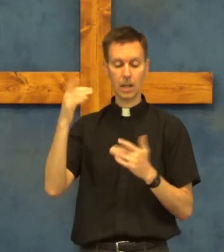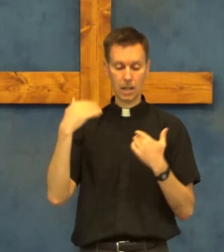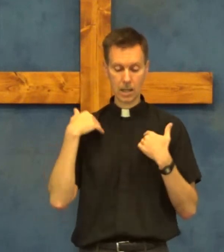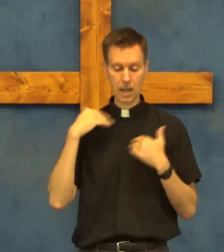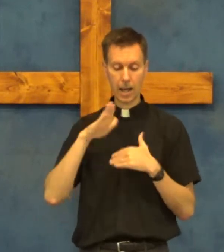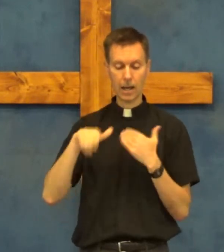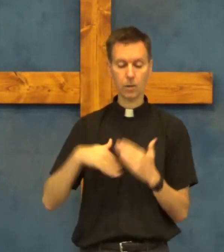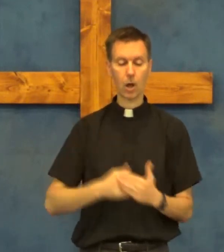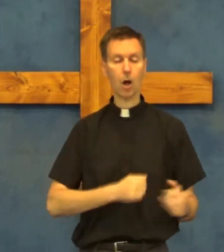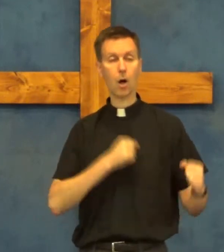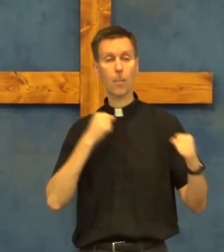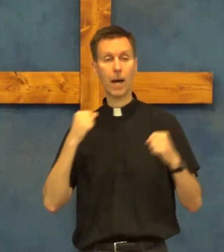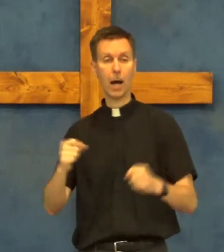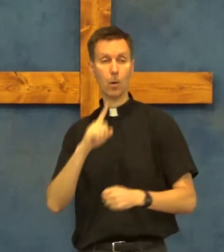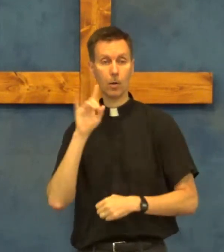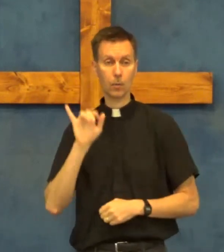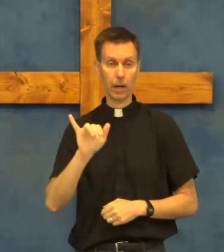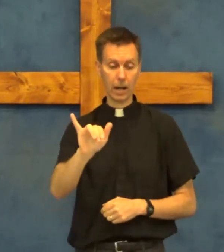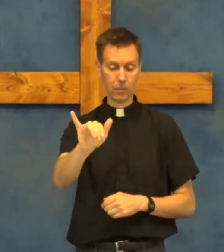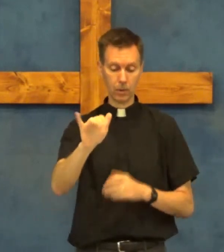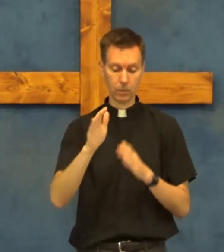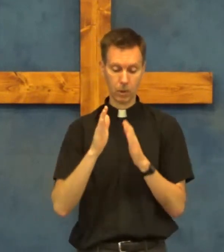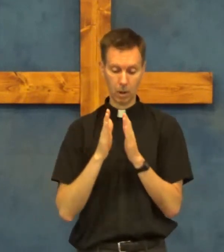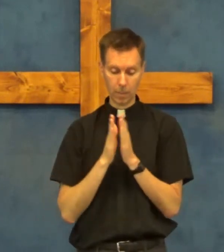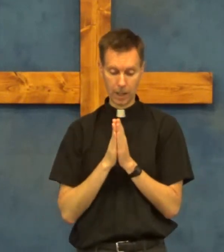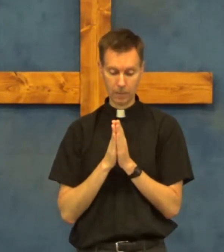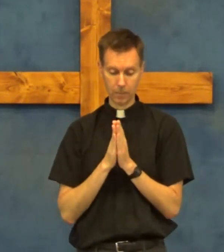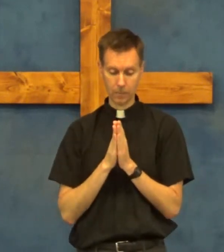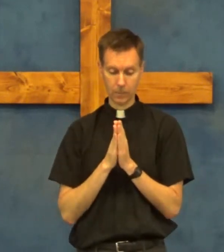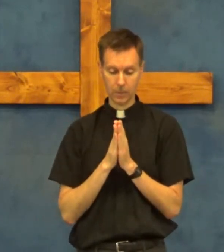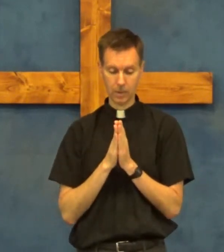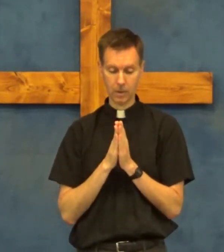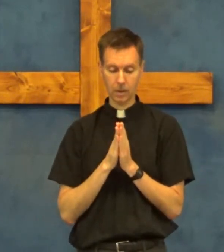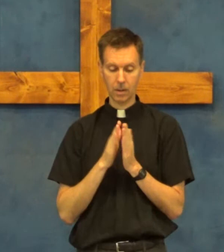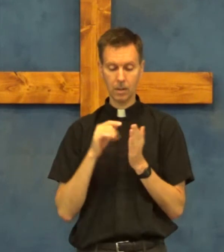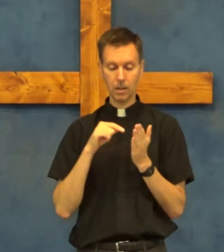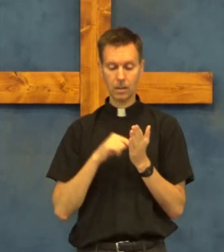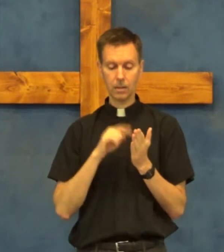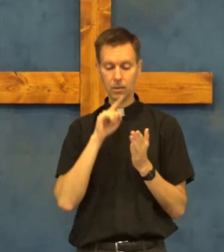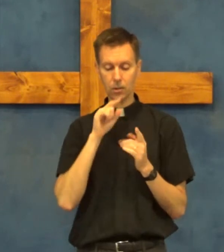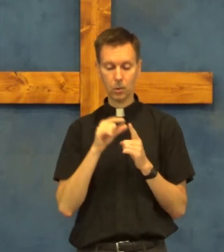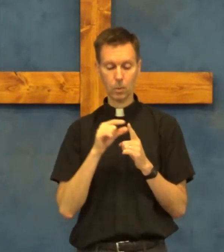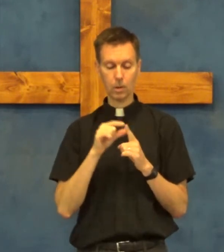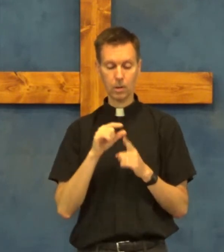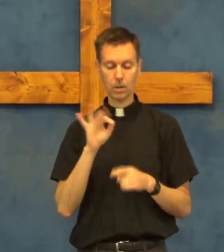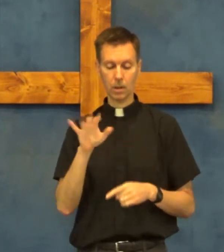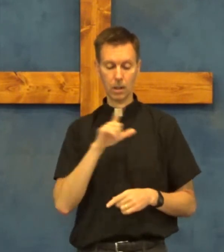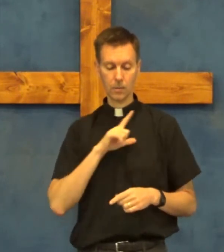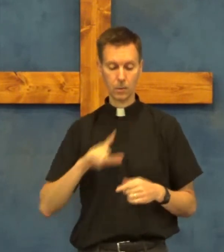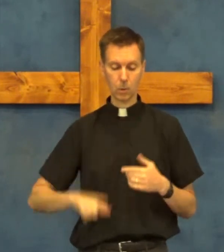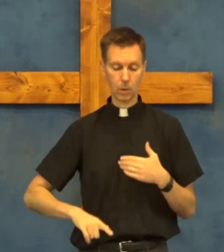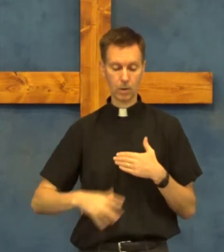he has all power forever amen this is the word of the lord